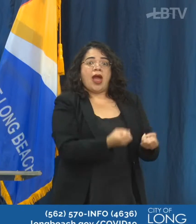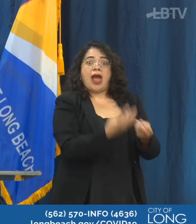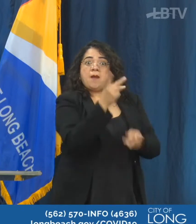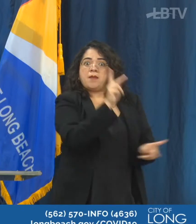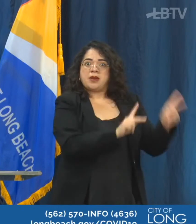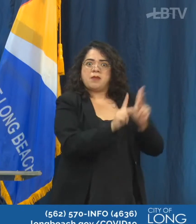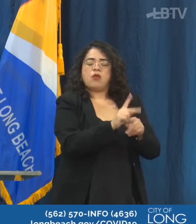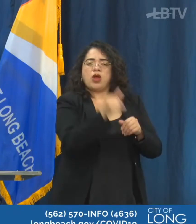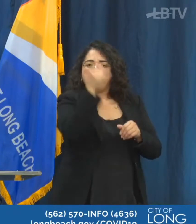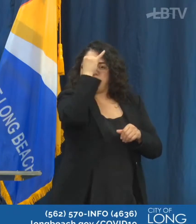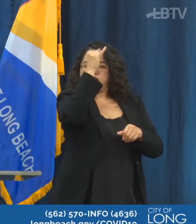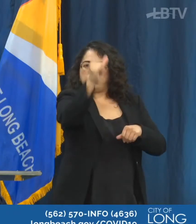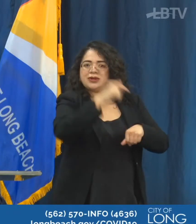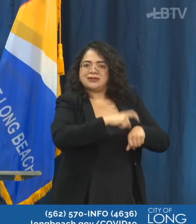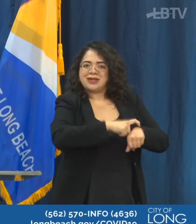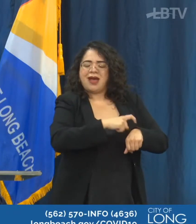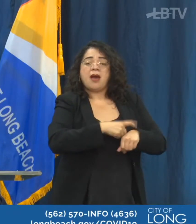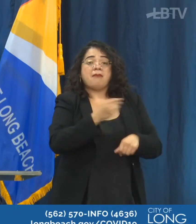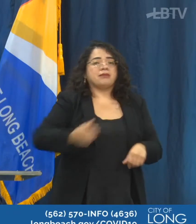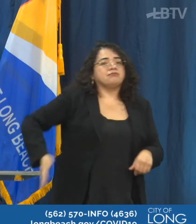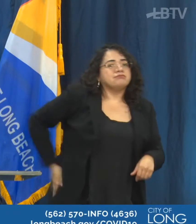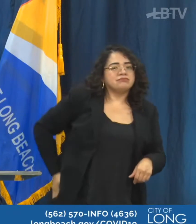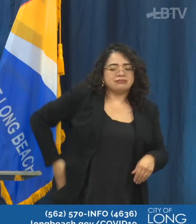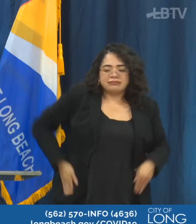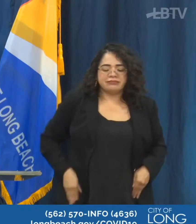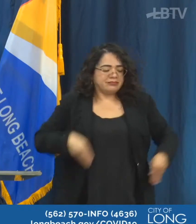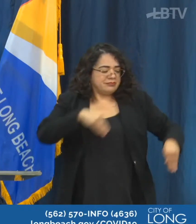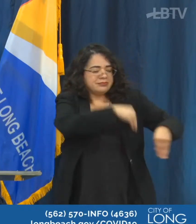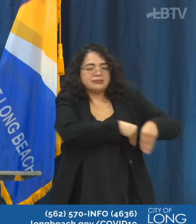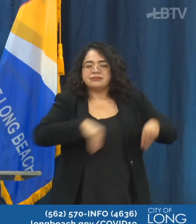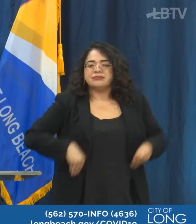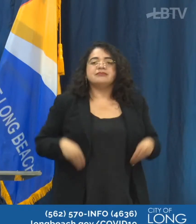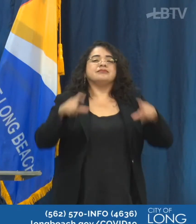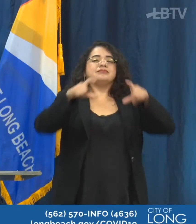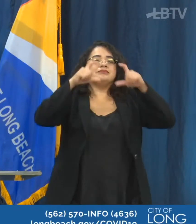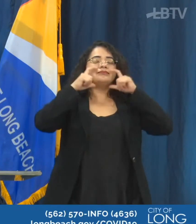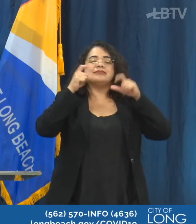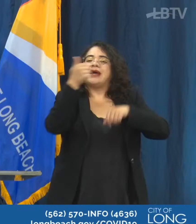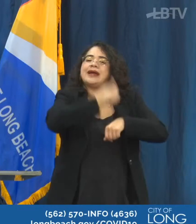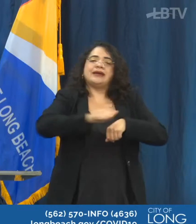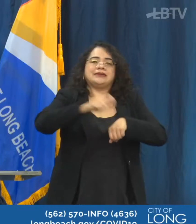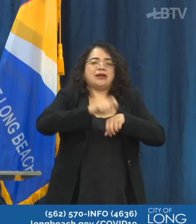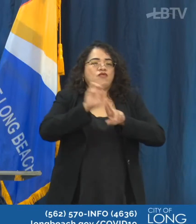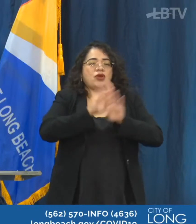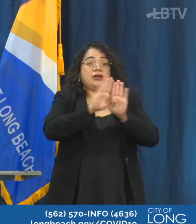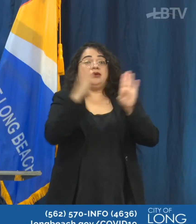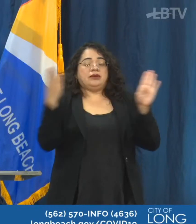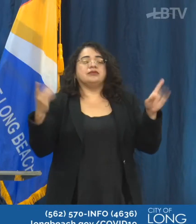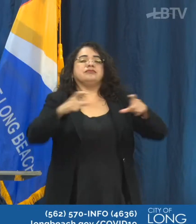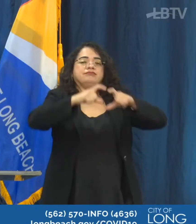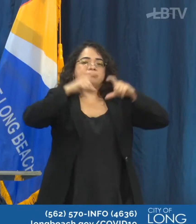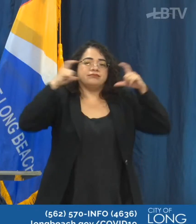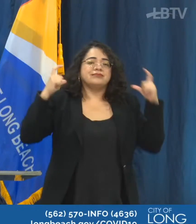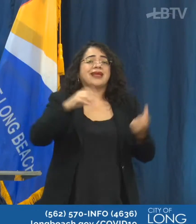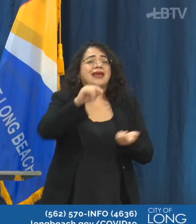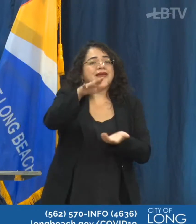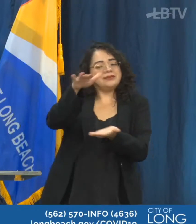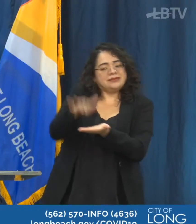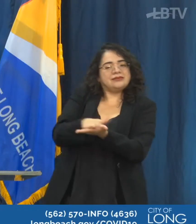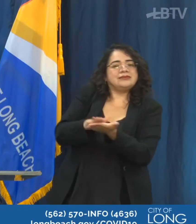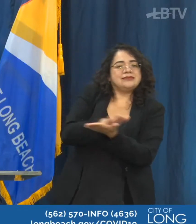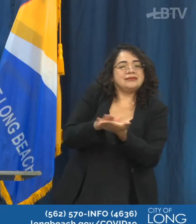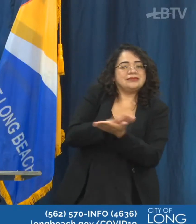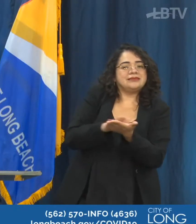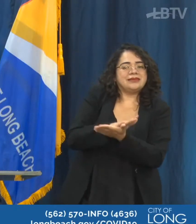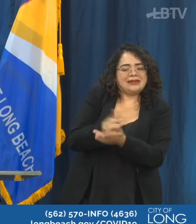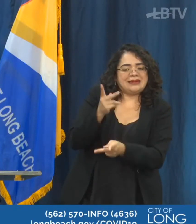any of those situations. Also, to make sure that you have tissues and hand sanitizer, at least 60% alcohol, if possible.